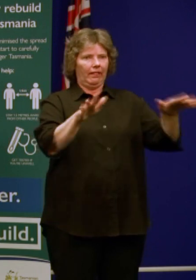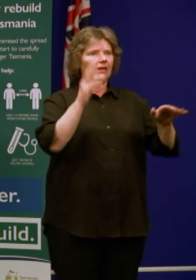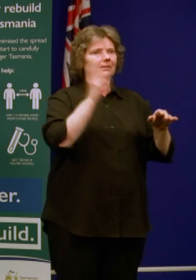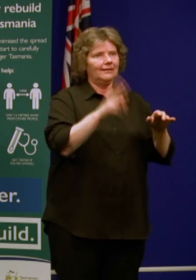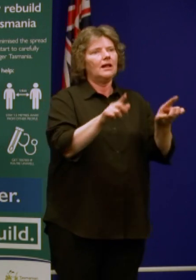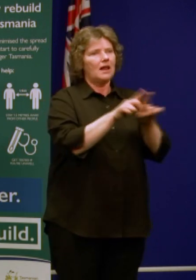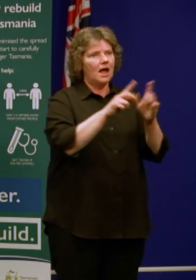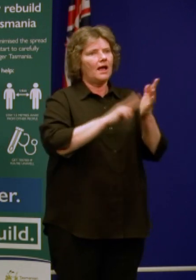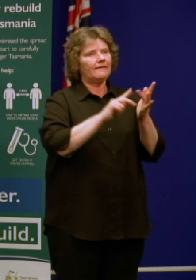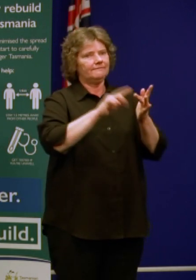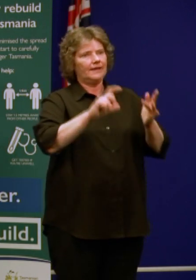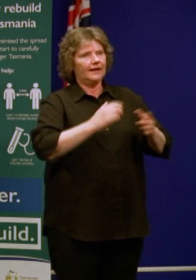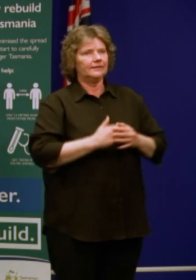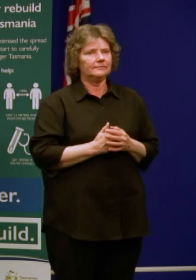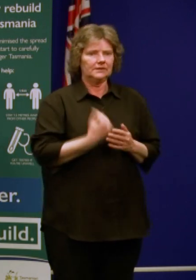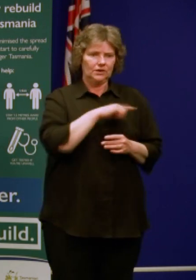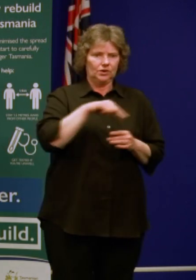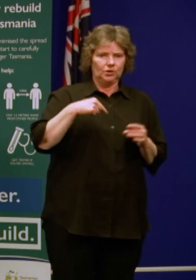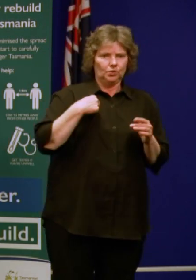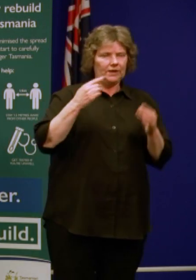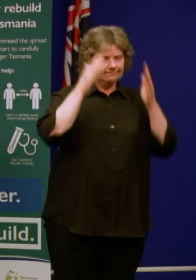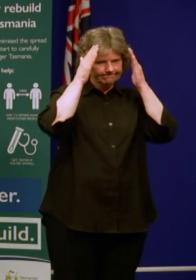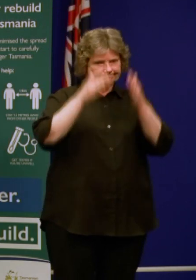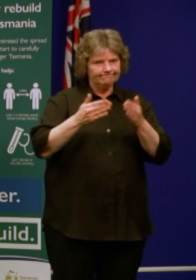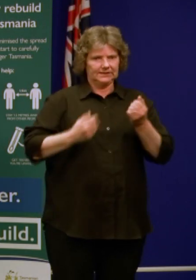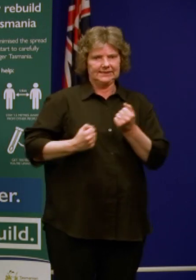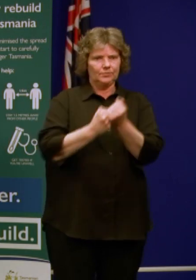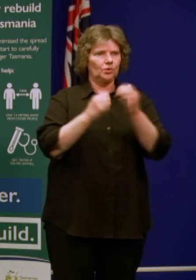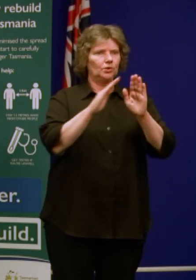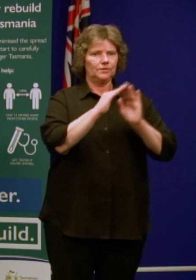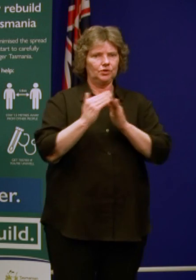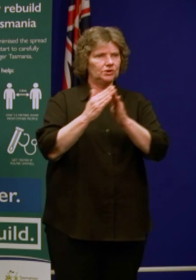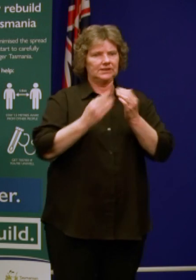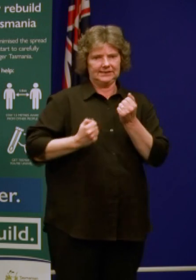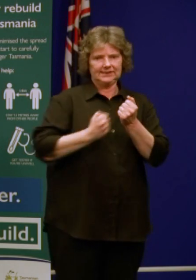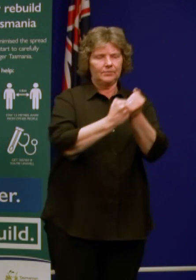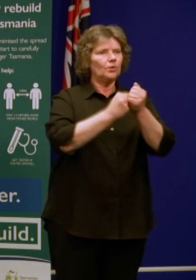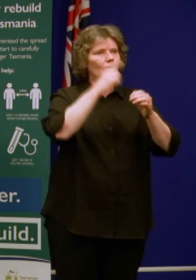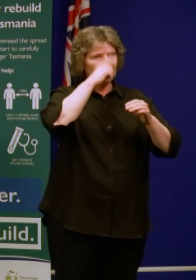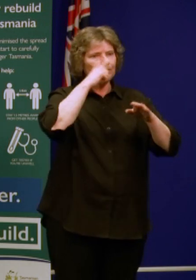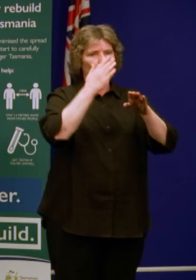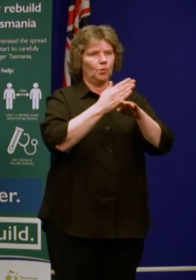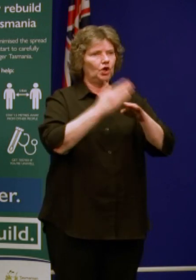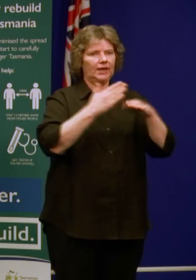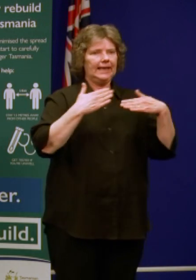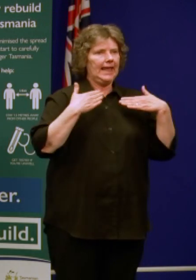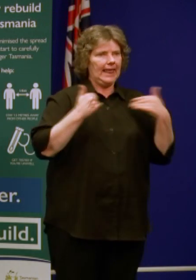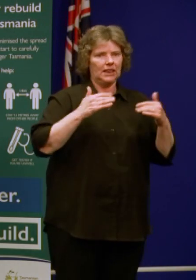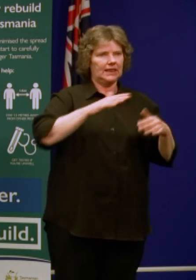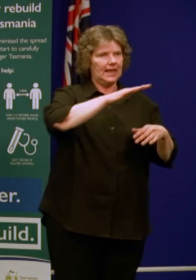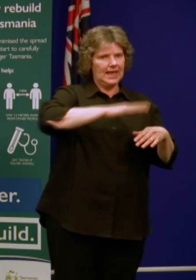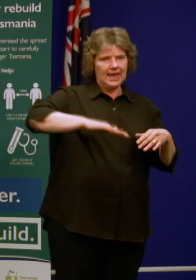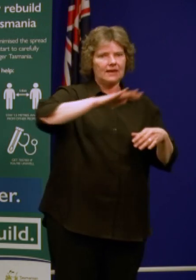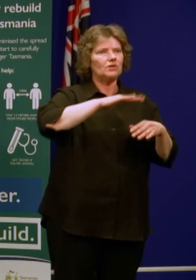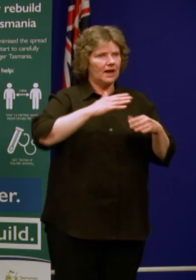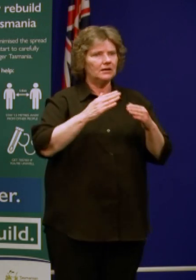communities, to support our healthcare workers, to protect our businesses and to ensure that as we gradually step back into a more normal way of